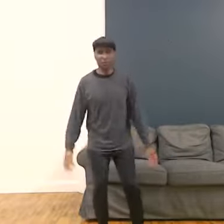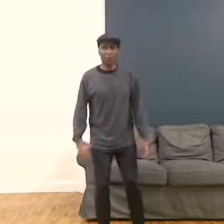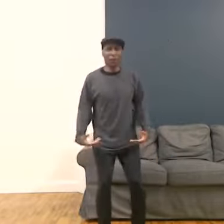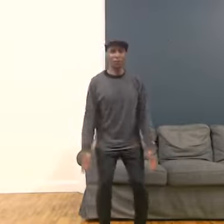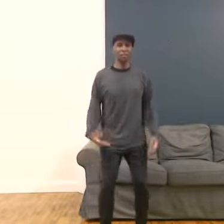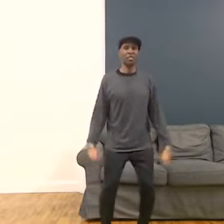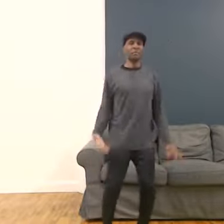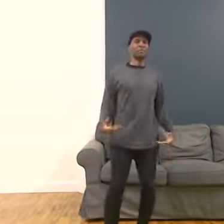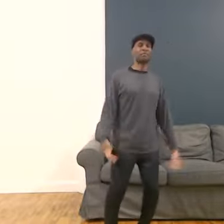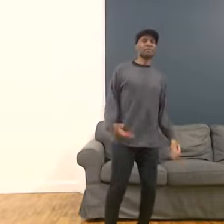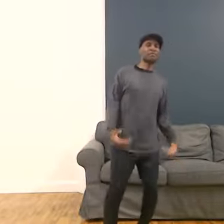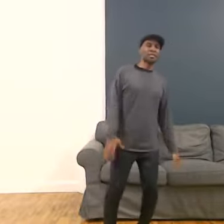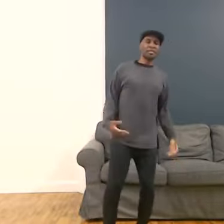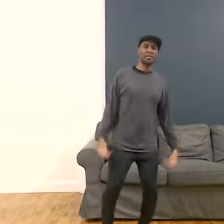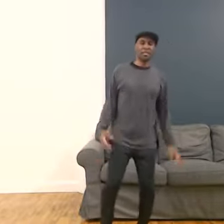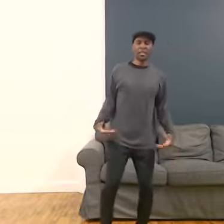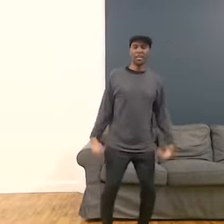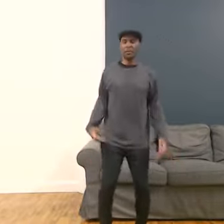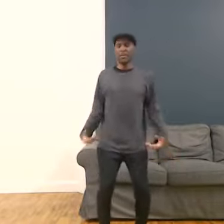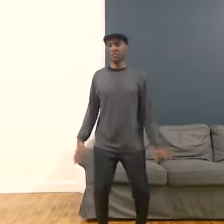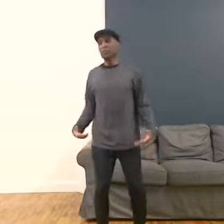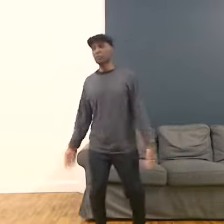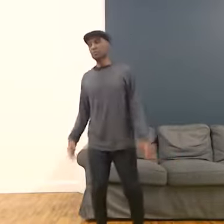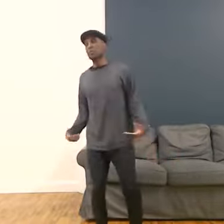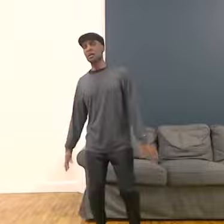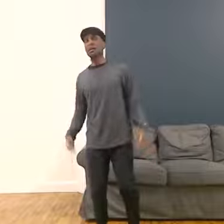but if it feels good, it seems like that combination works really well.